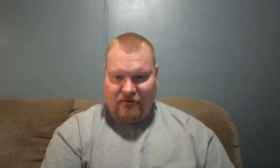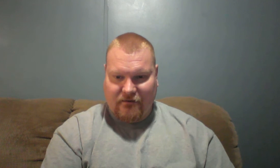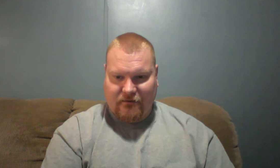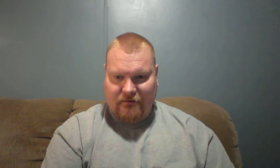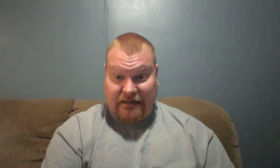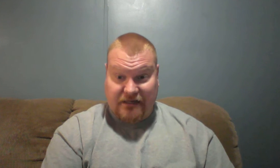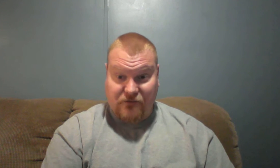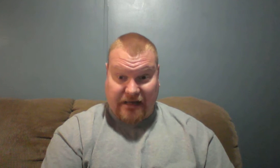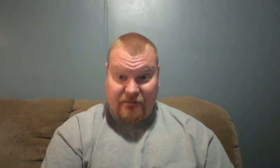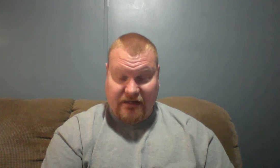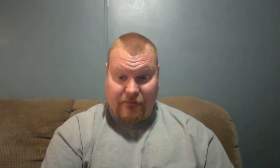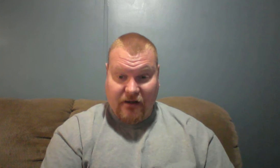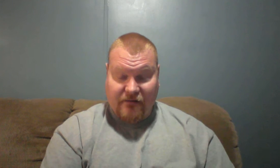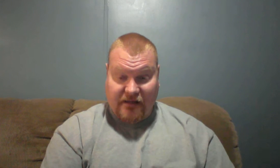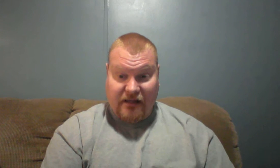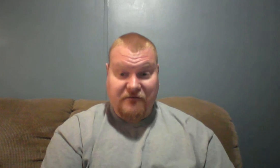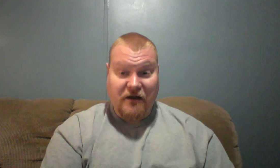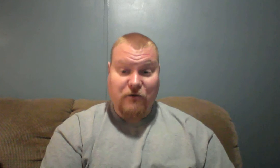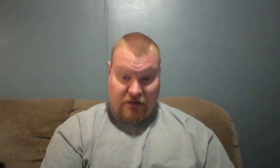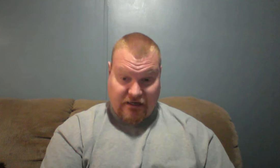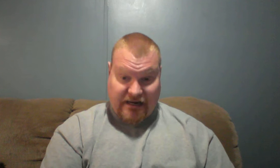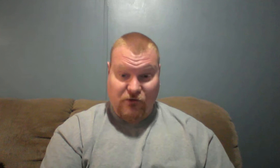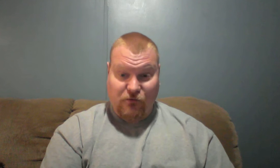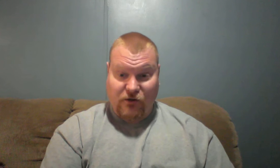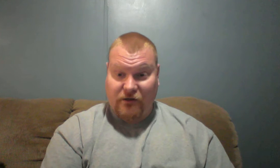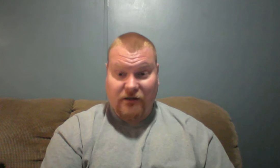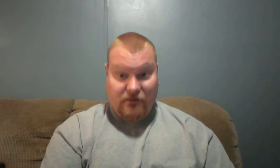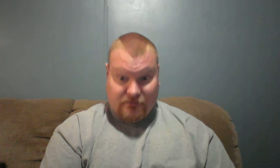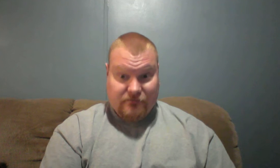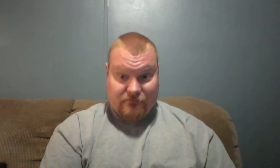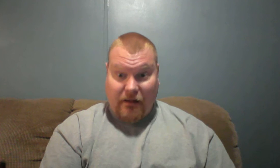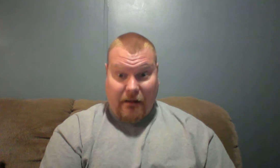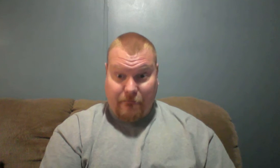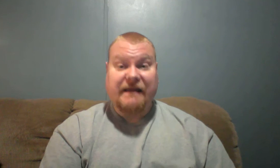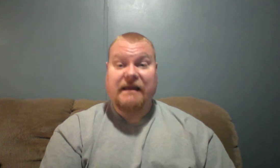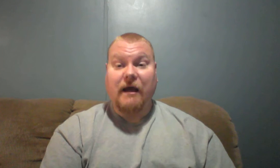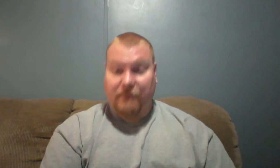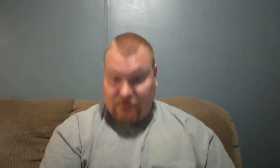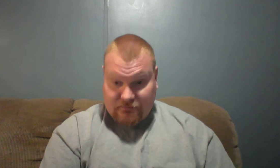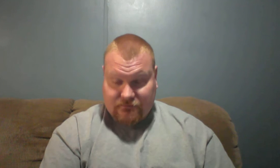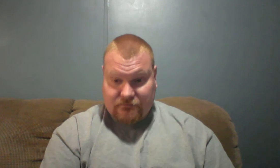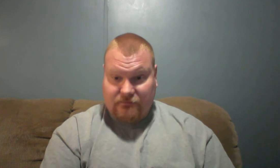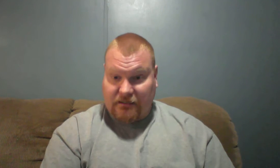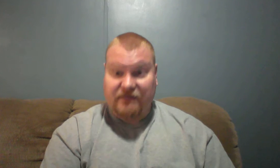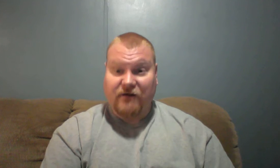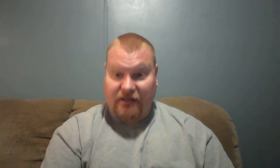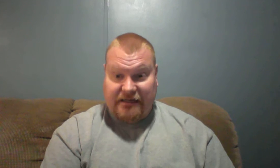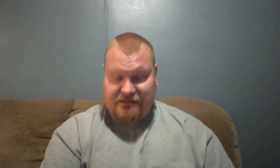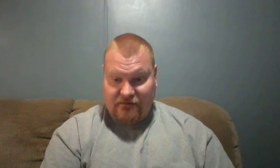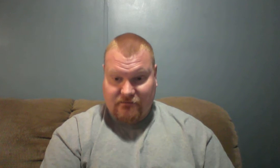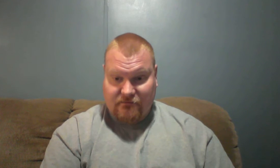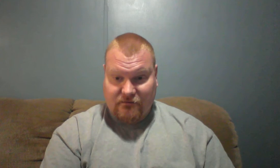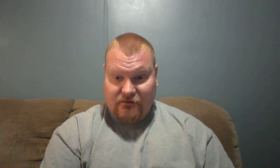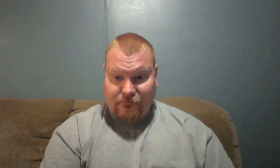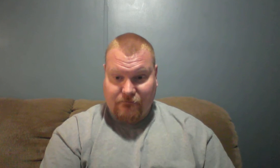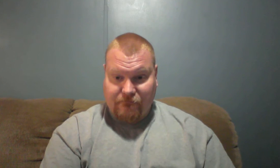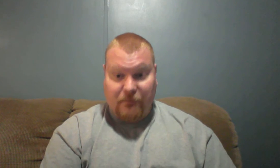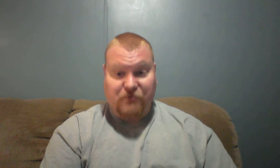And guess what happened then? They left running down the road beaten up at the very least. People say